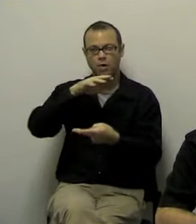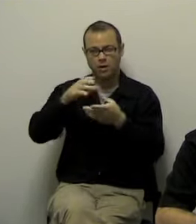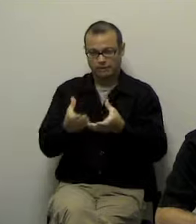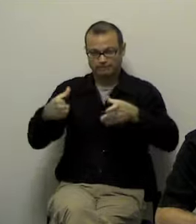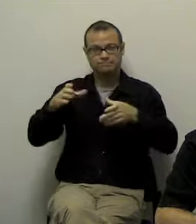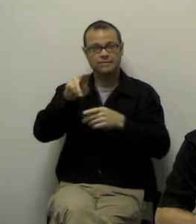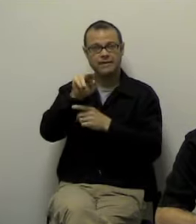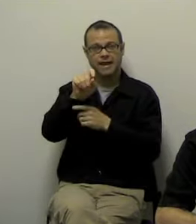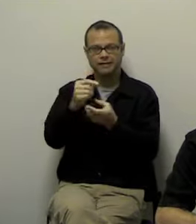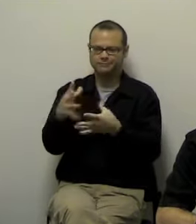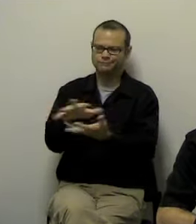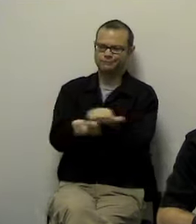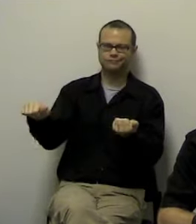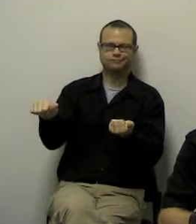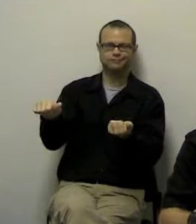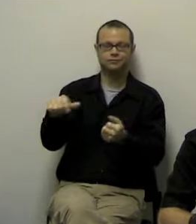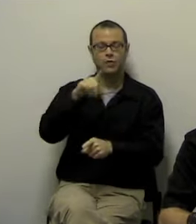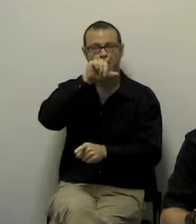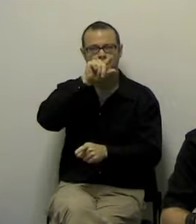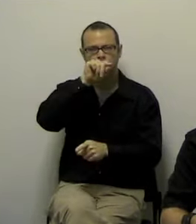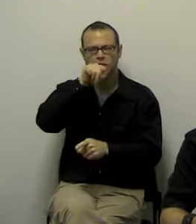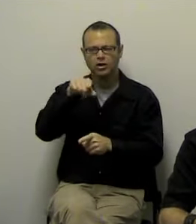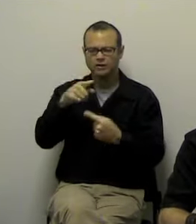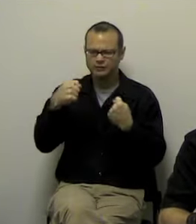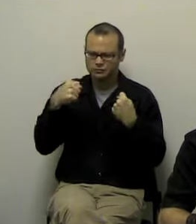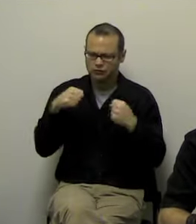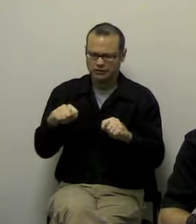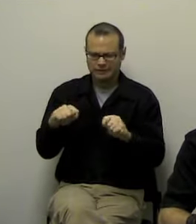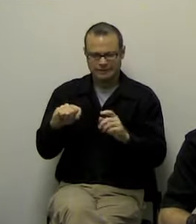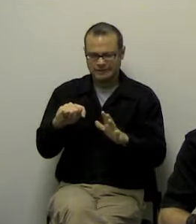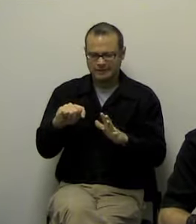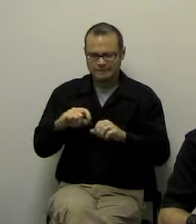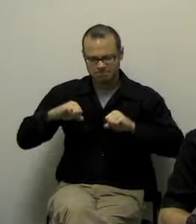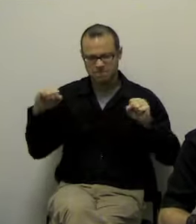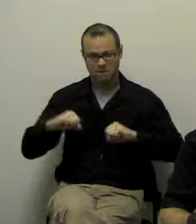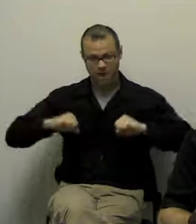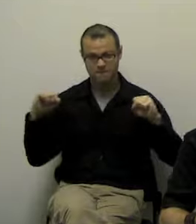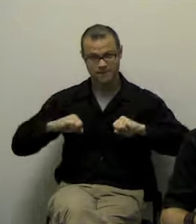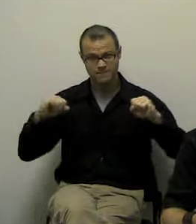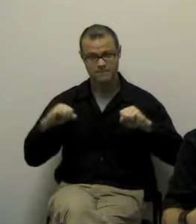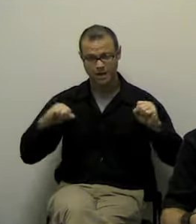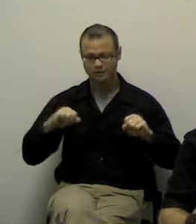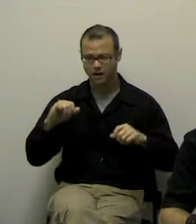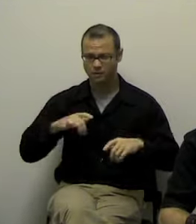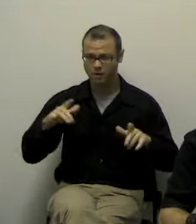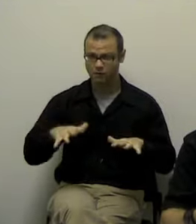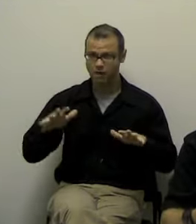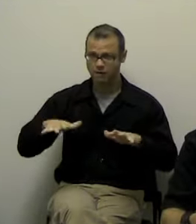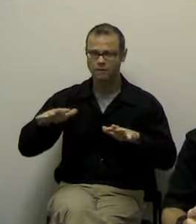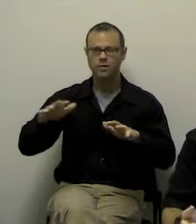as he could until he felt like he wasn't going to be able to do it. But the gust of wind picked him up, and he flew.